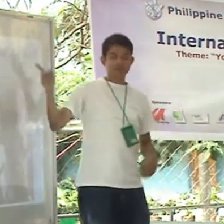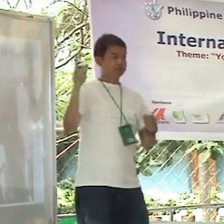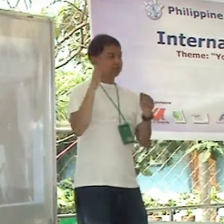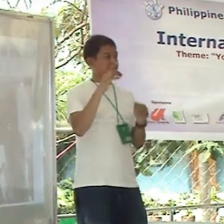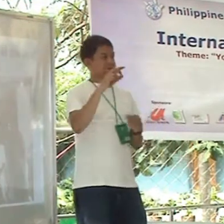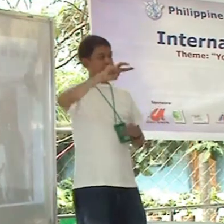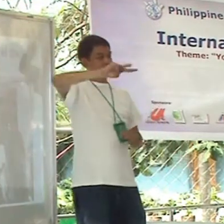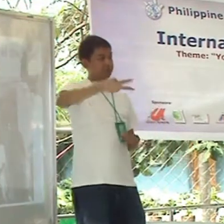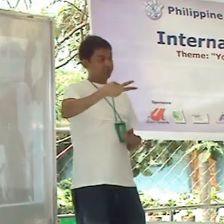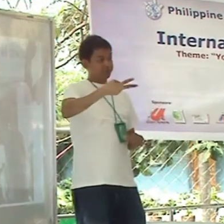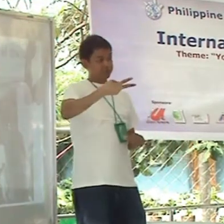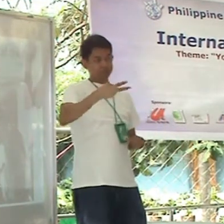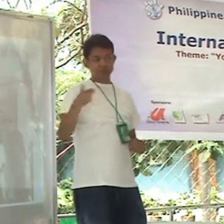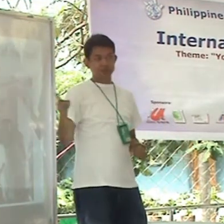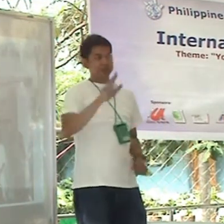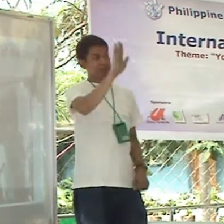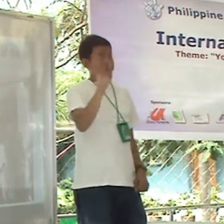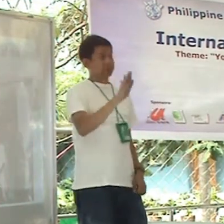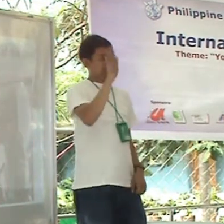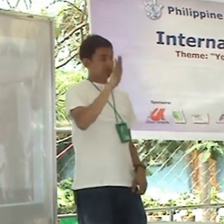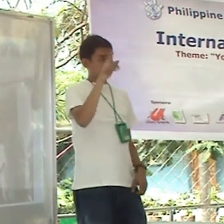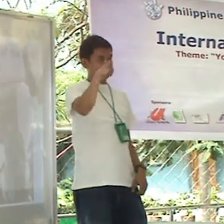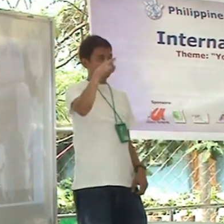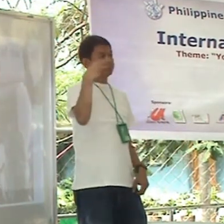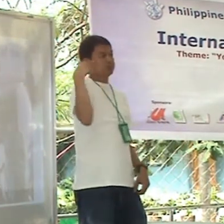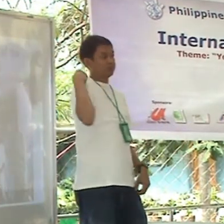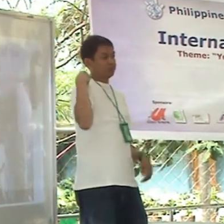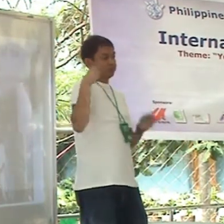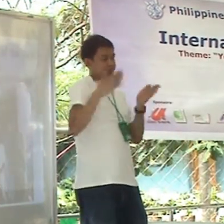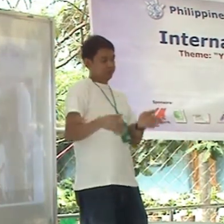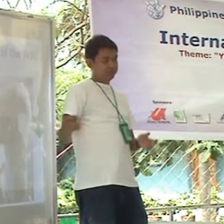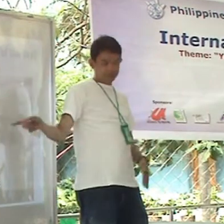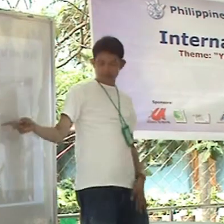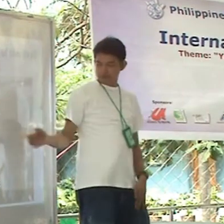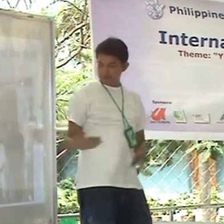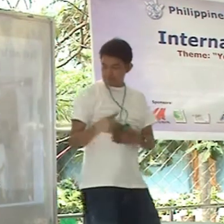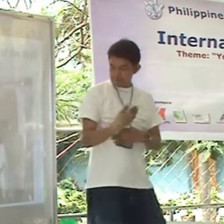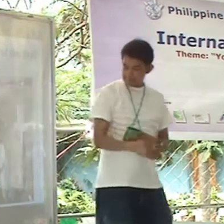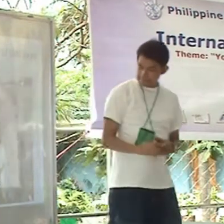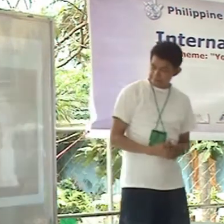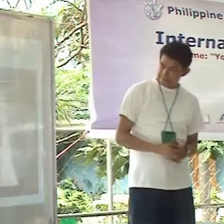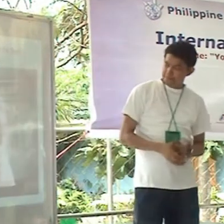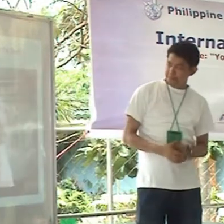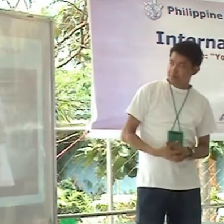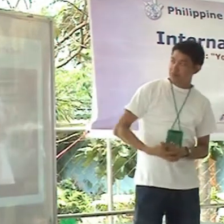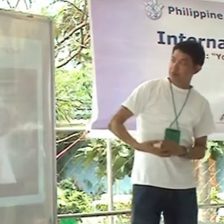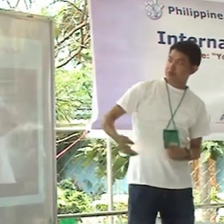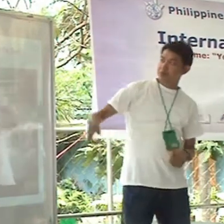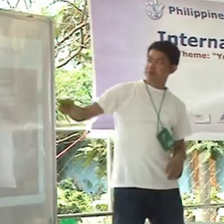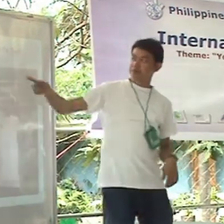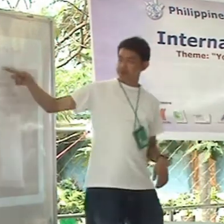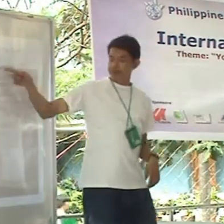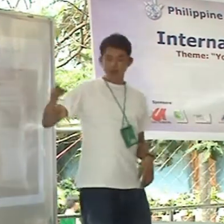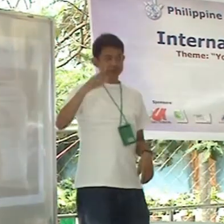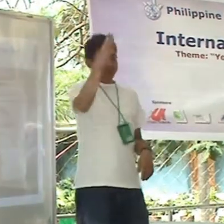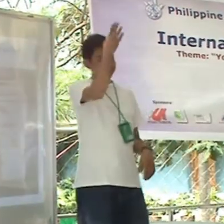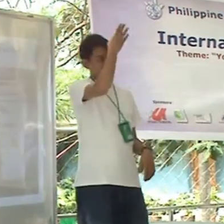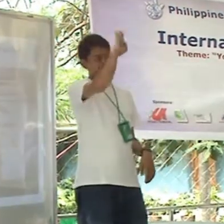Then 1999 to 2003, it was Rafi's term at Kusila. Then in 2003